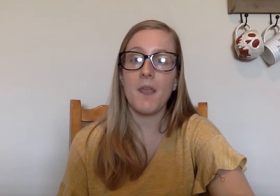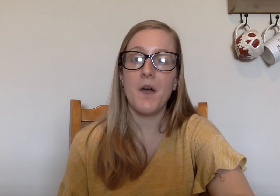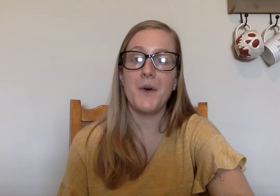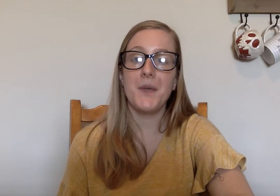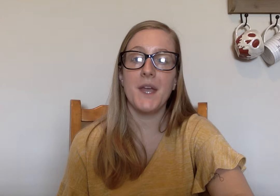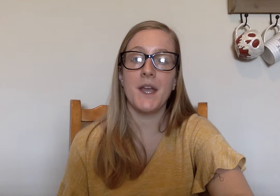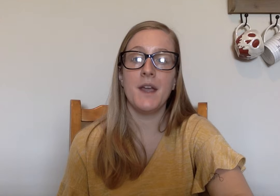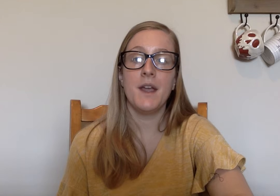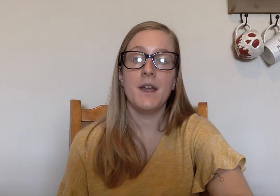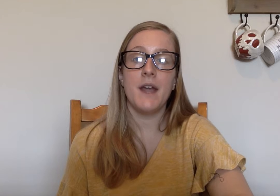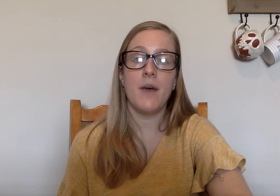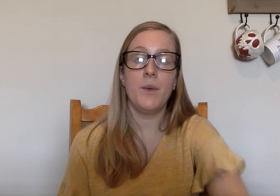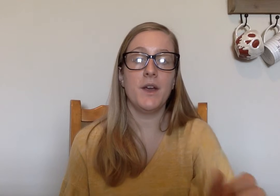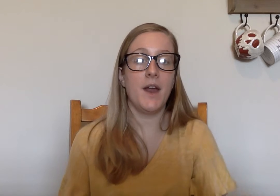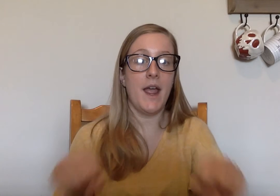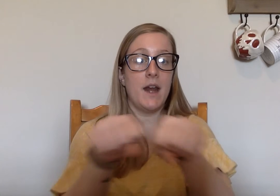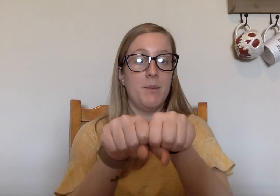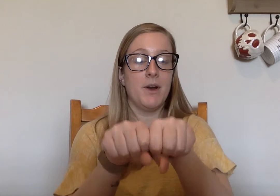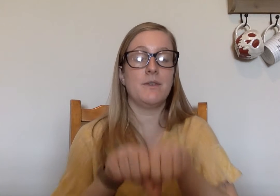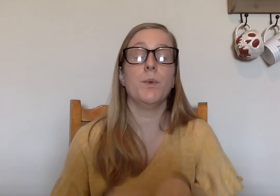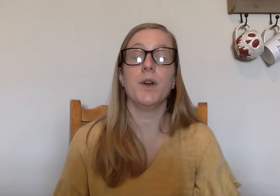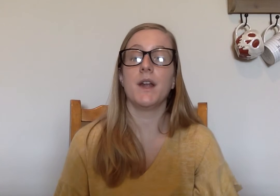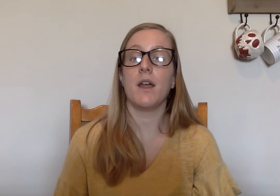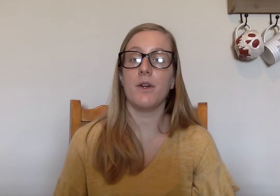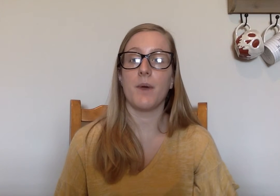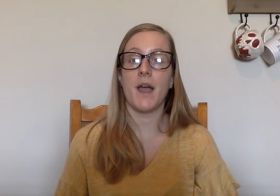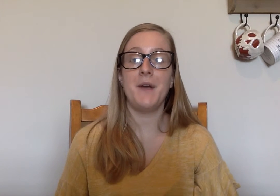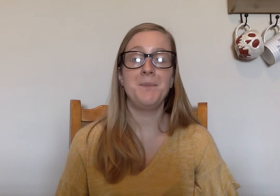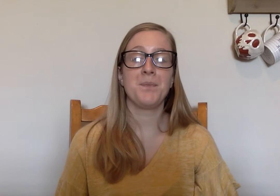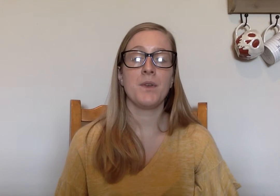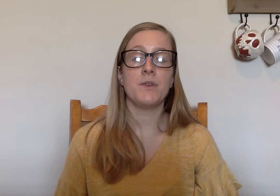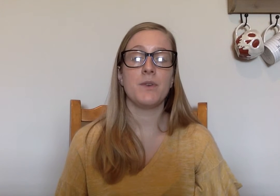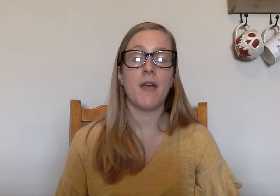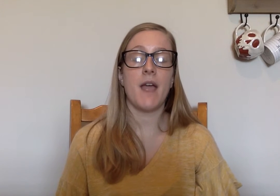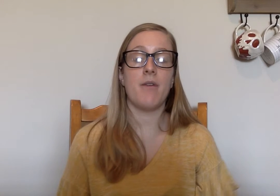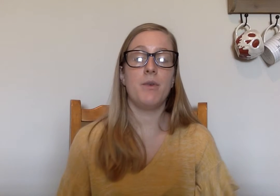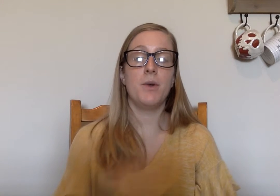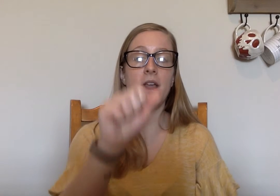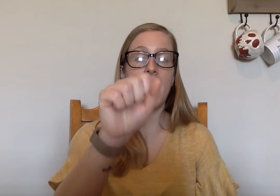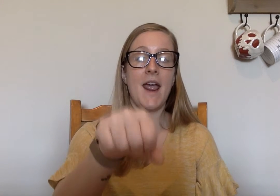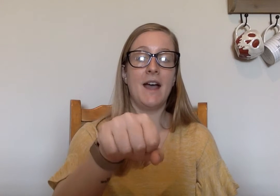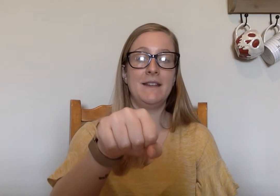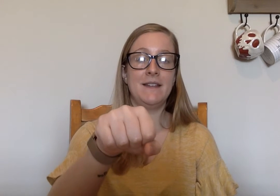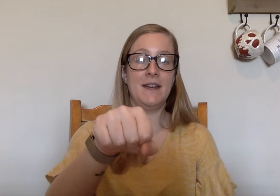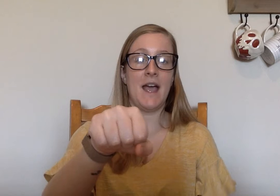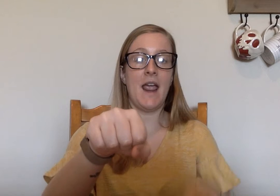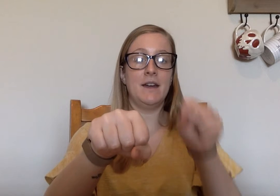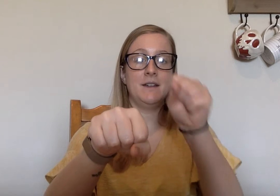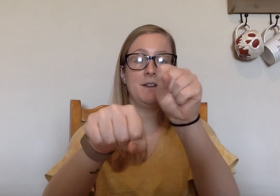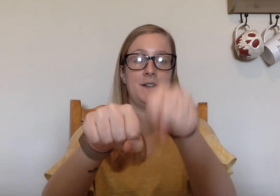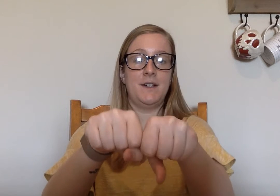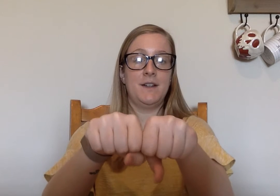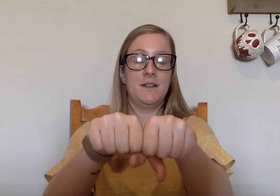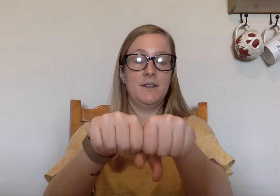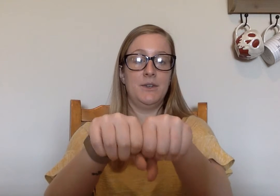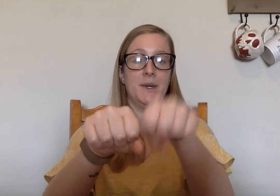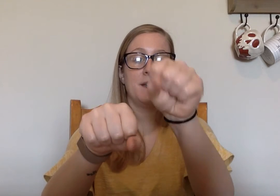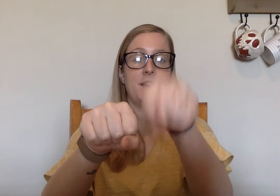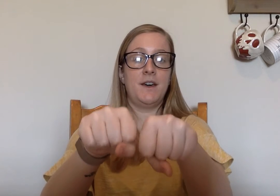Okay. Now we are adding parts of the word together, okay? So if I have the word at and I add K to it. K.